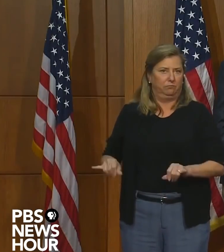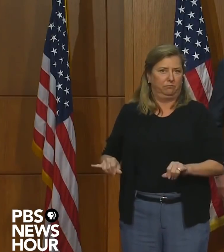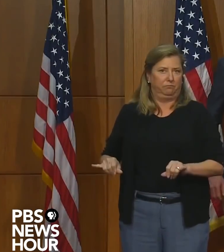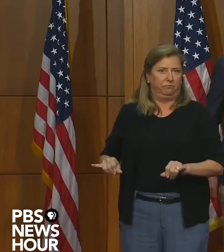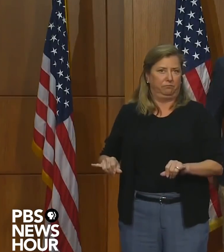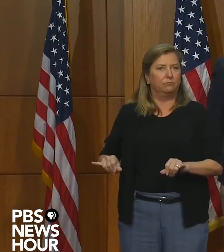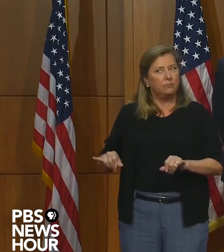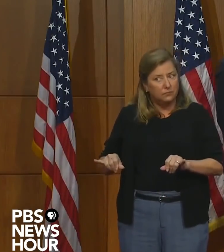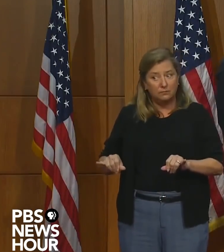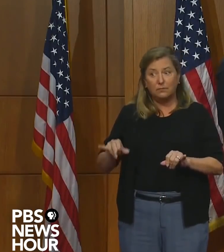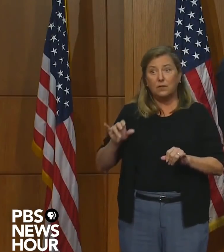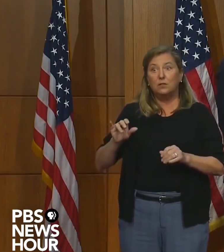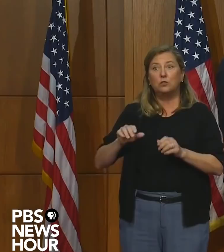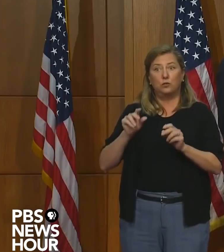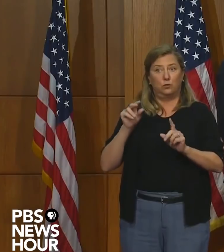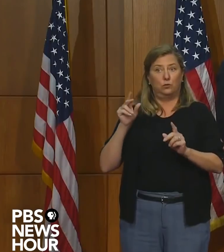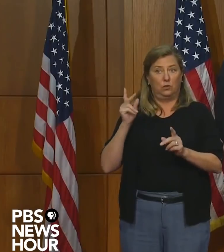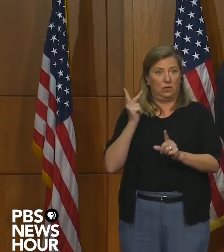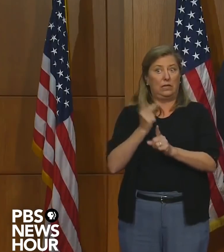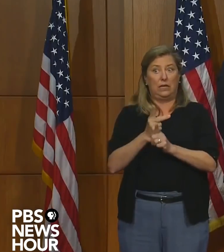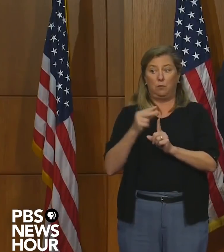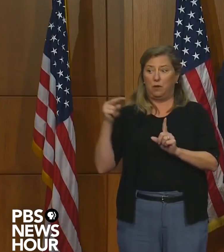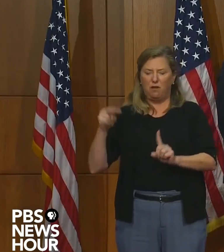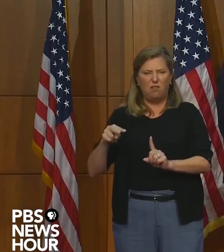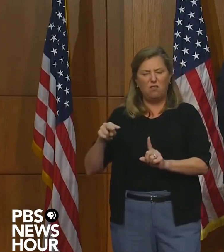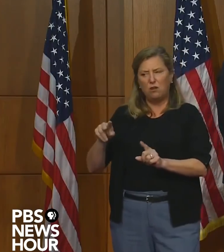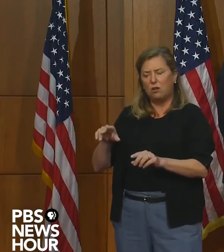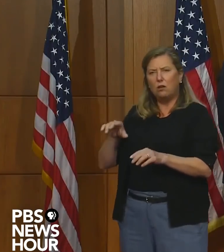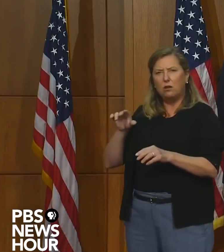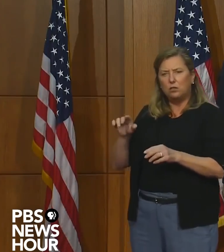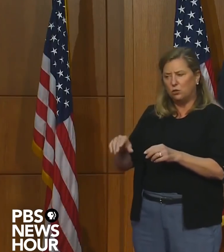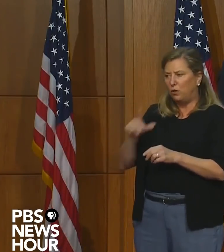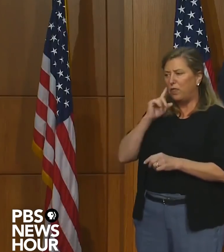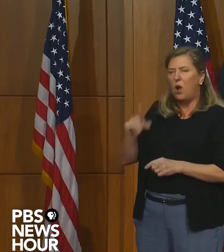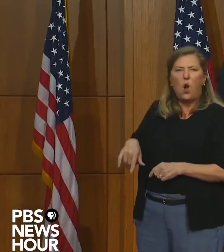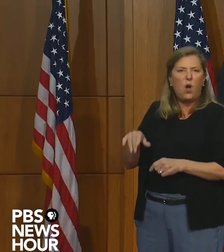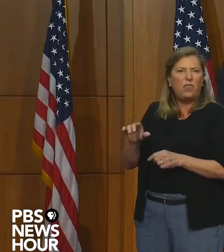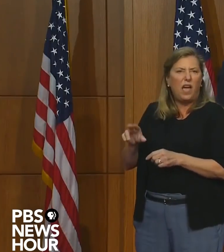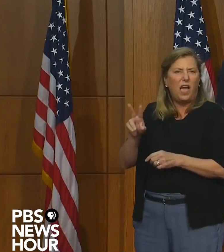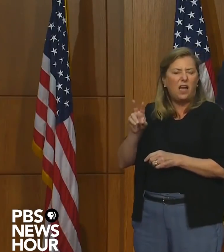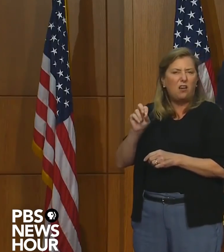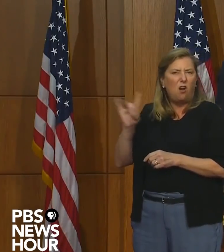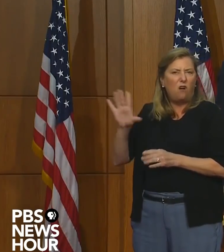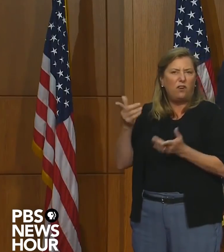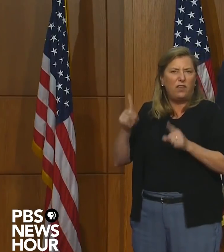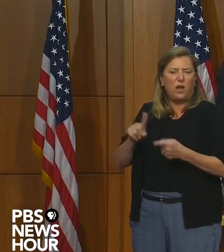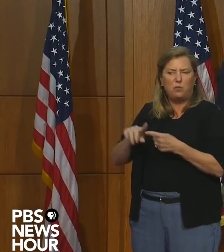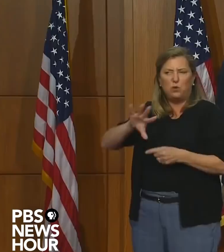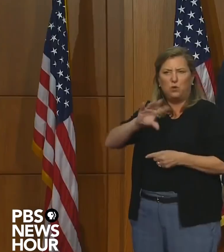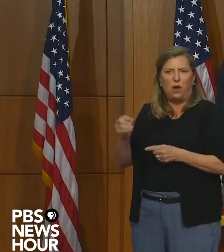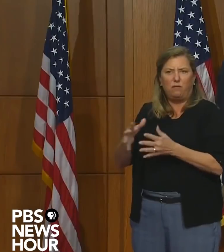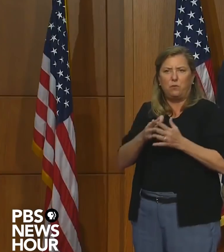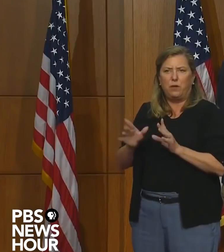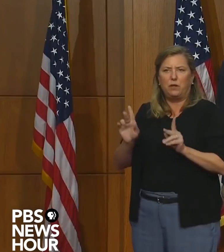recast it to fit a narrative that minimized a devastating evil perpetrated on African Americans